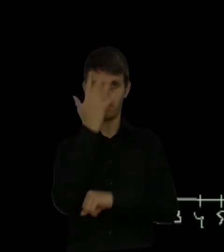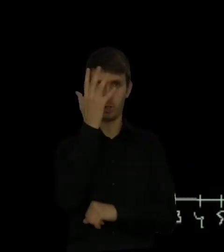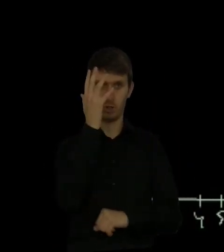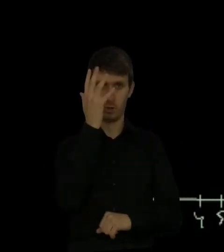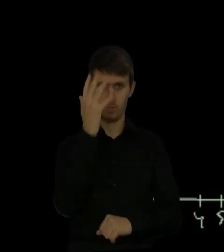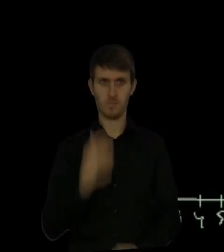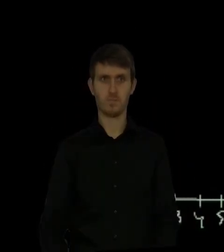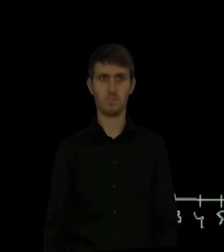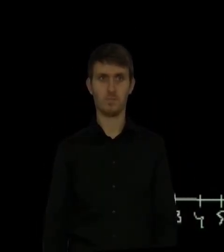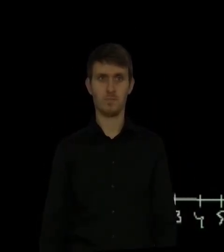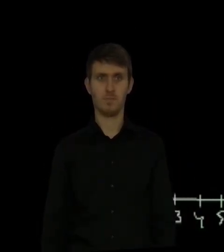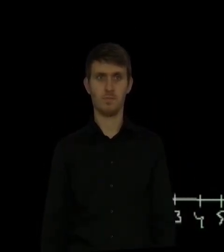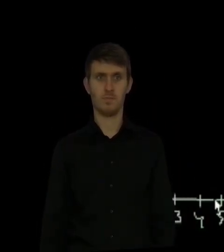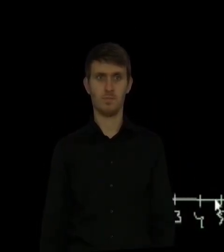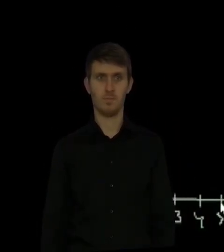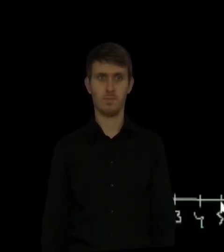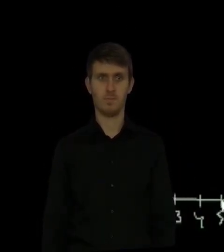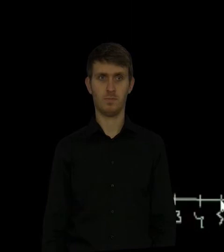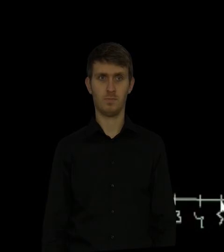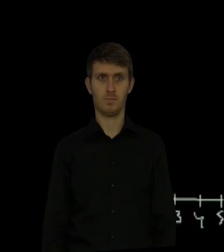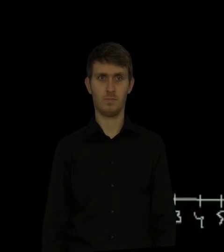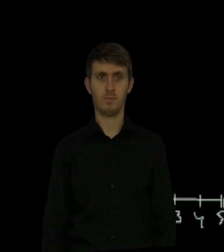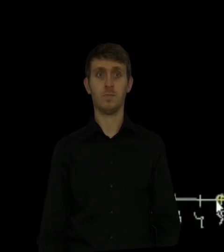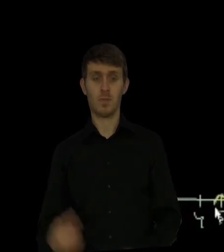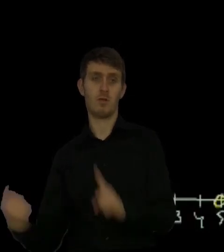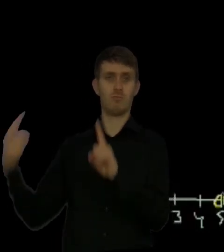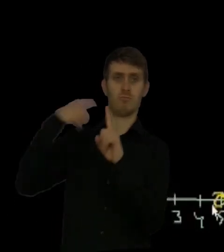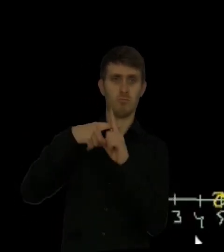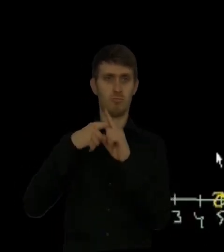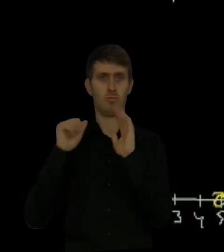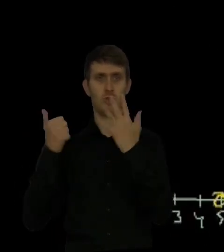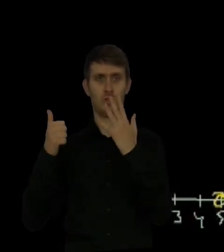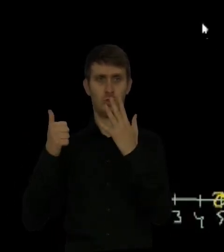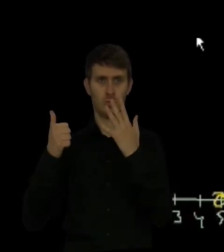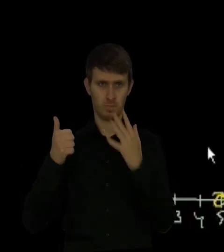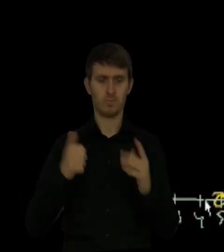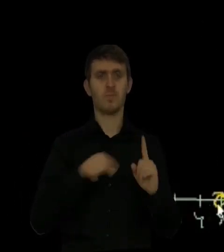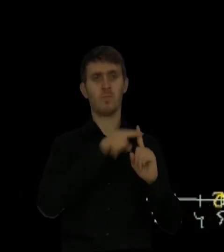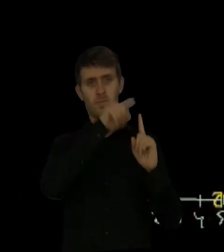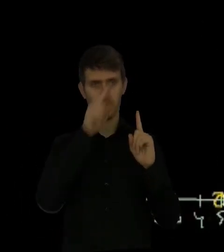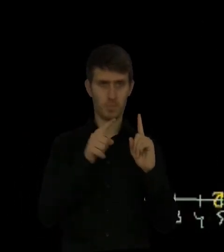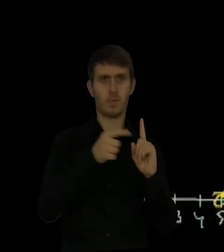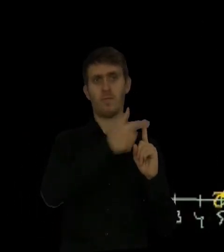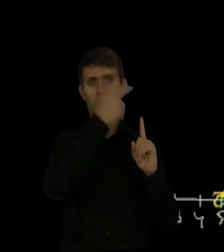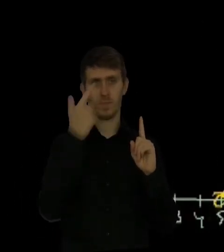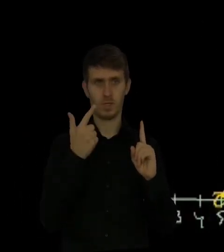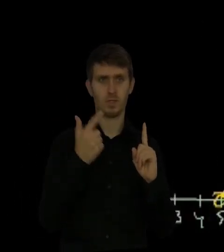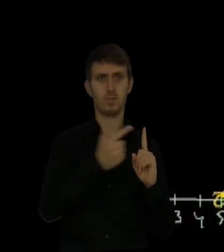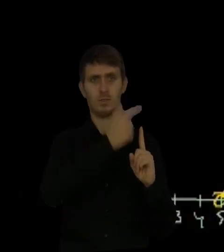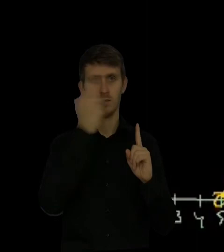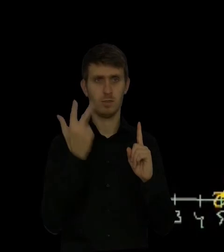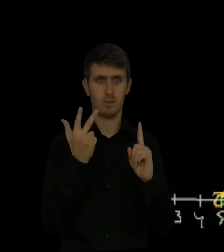OK, let's start at the 5. So we start at the 5. And we're going to add 6 to it. So we go